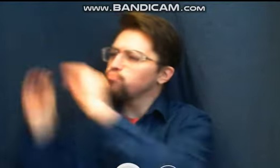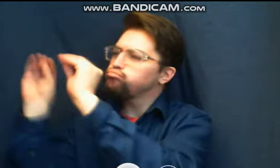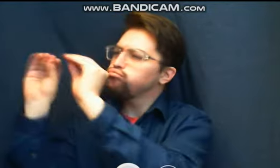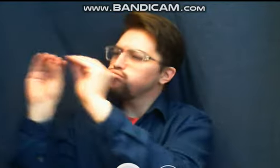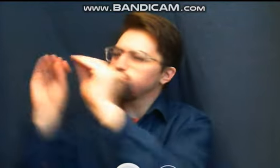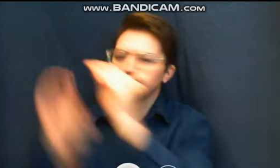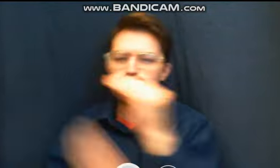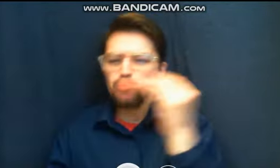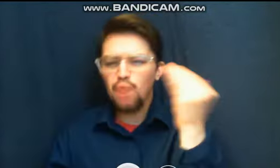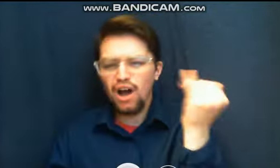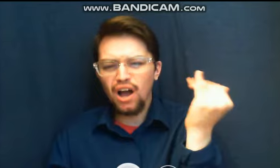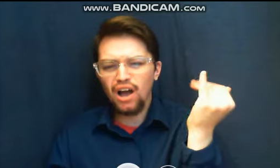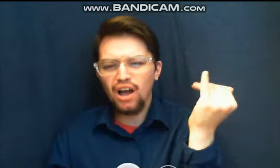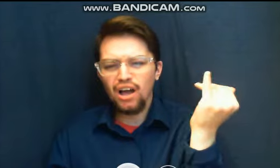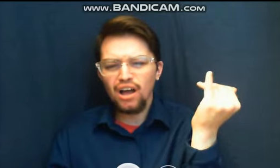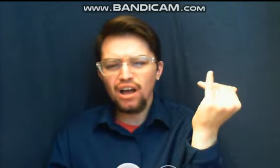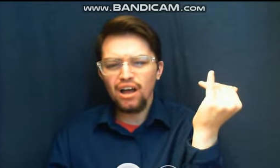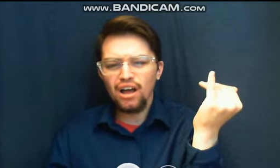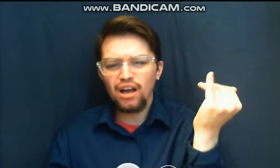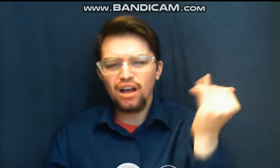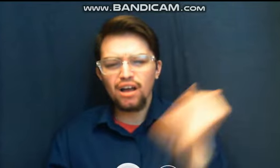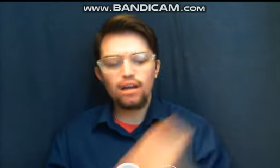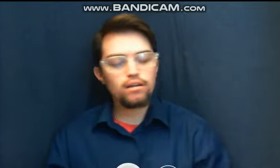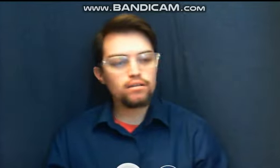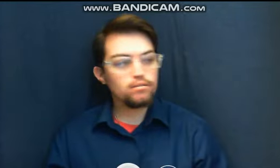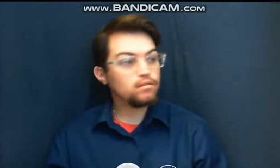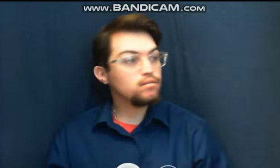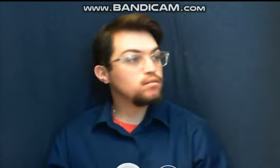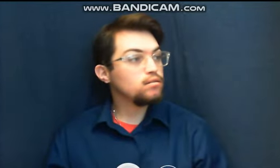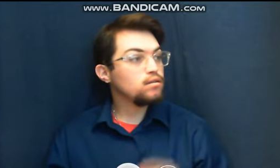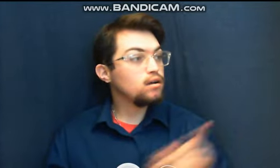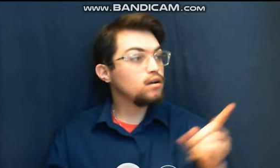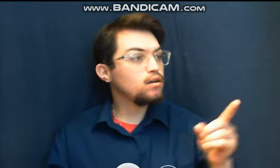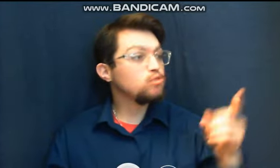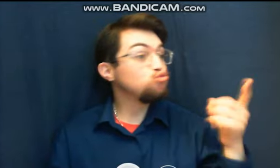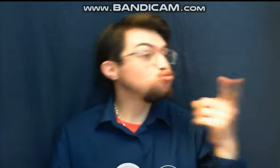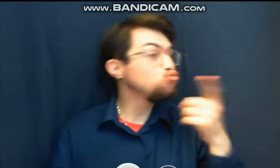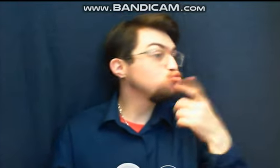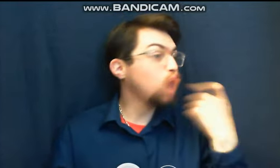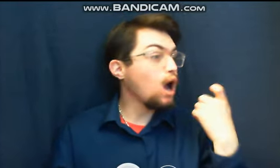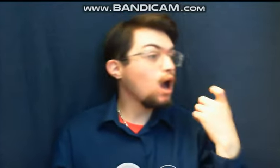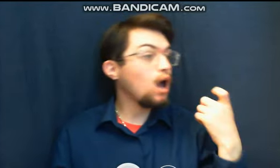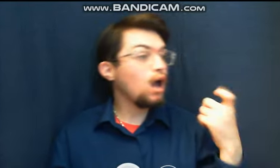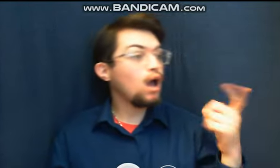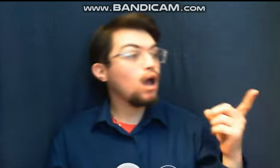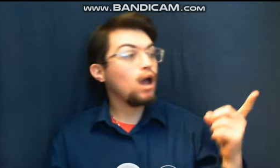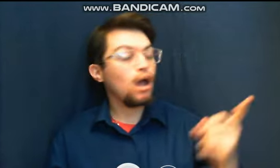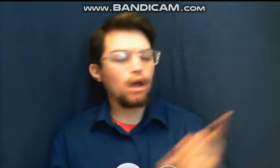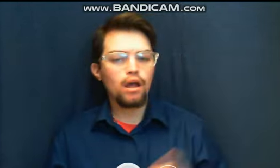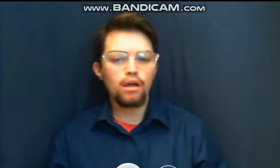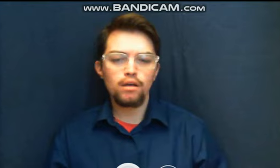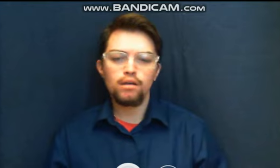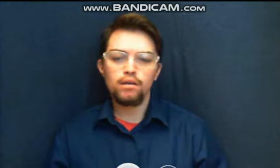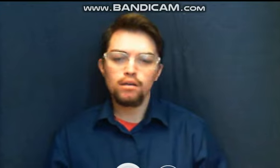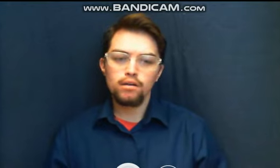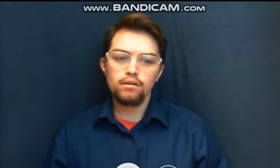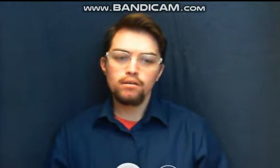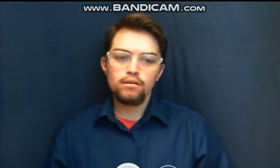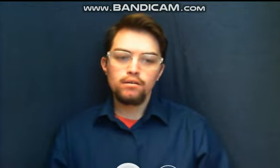how are they going to dry outside, though, from the wind, the wind blows, and what happens to all